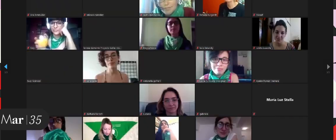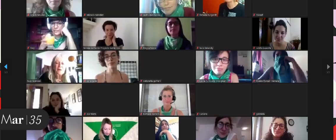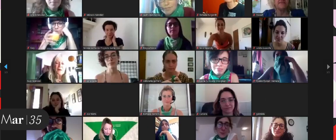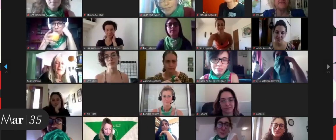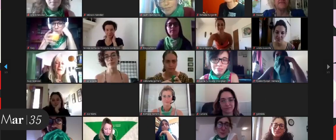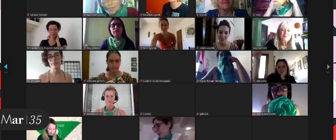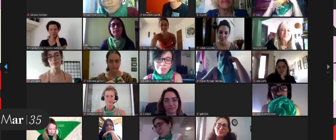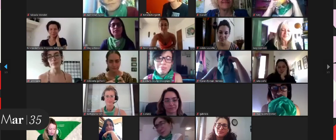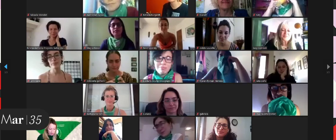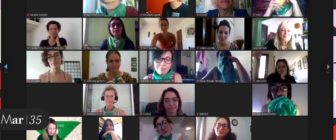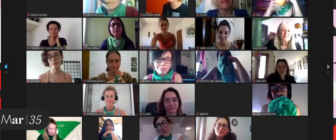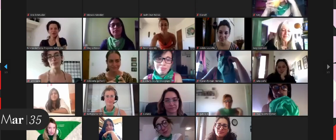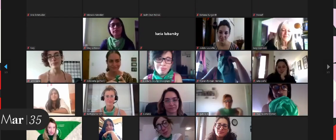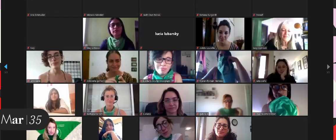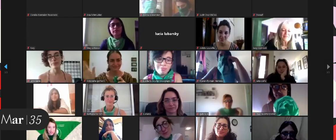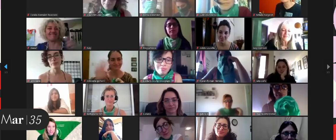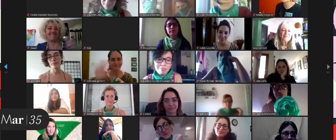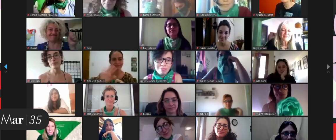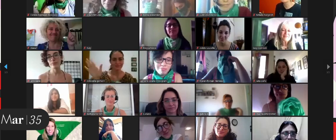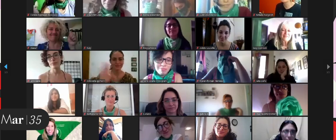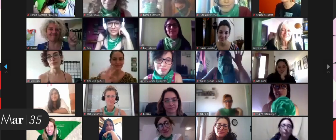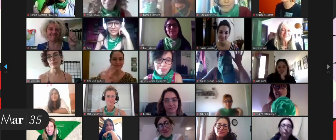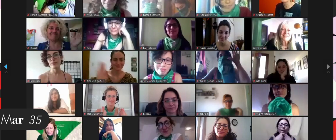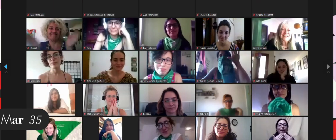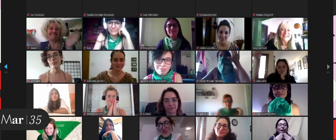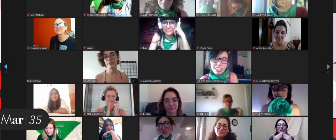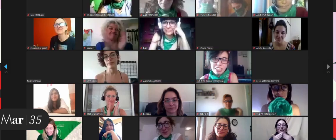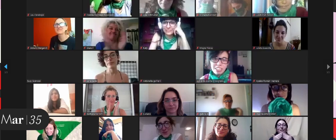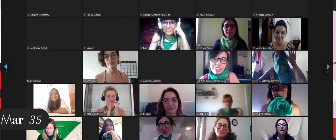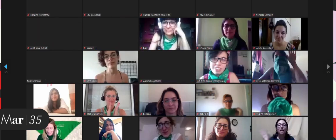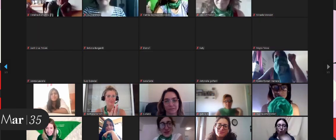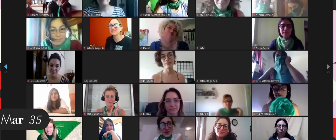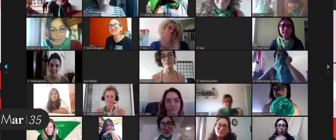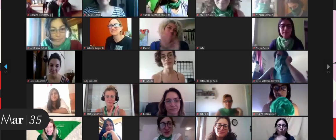this forum today Thank you very much to everyone